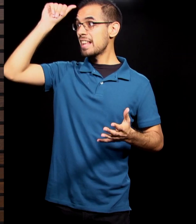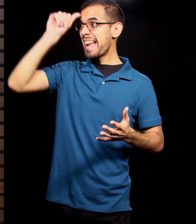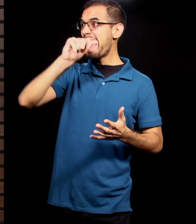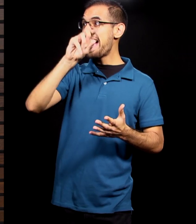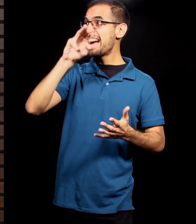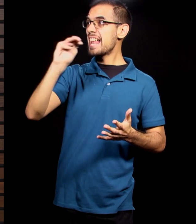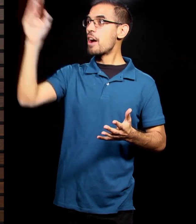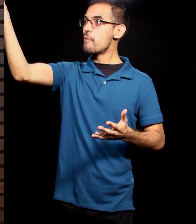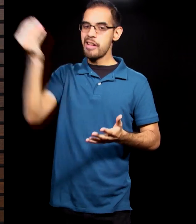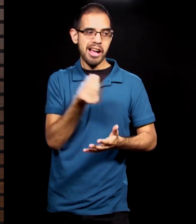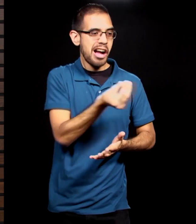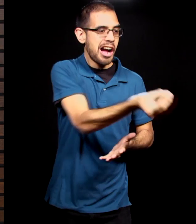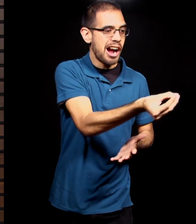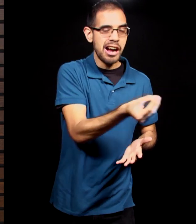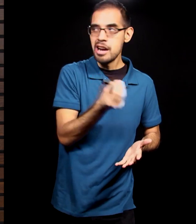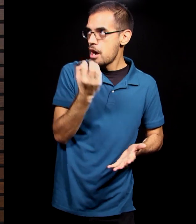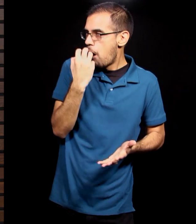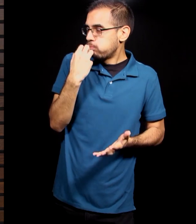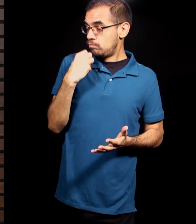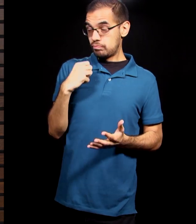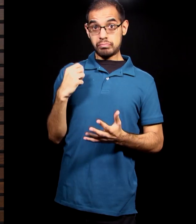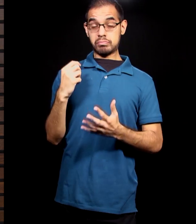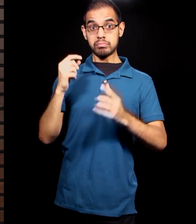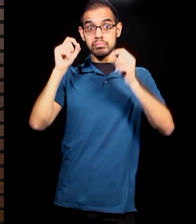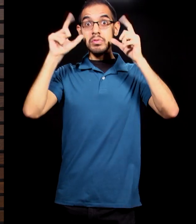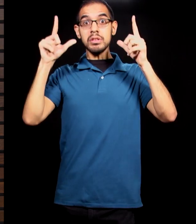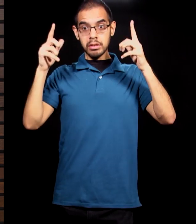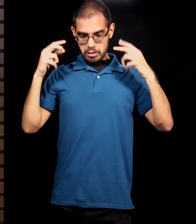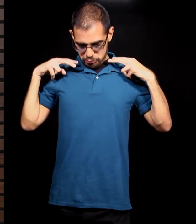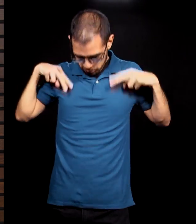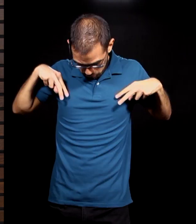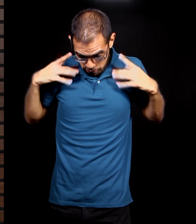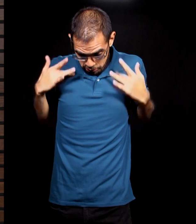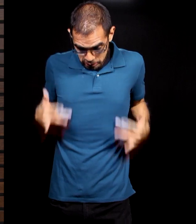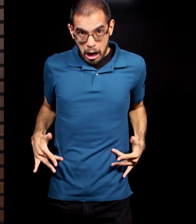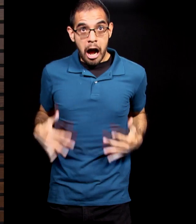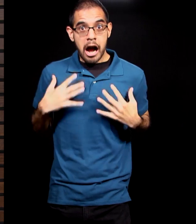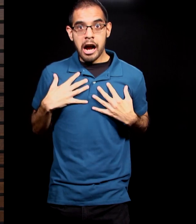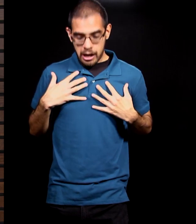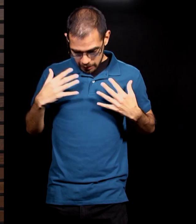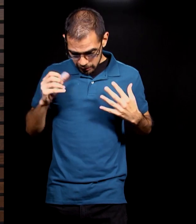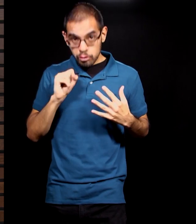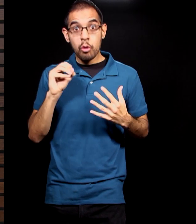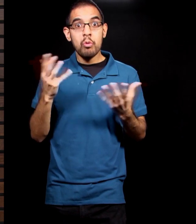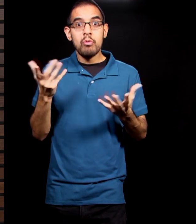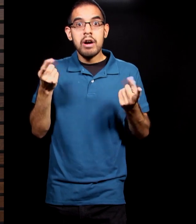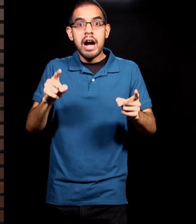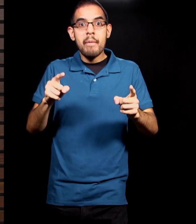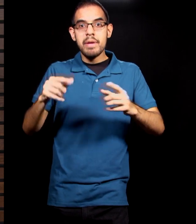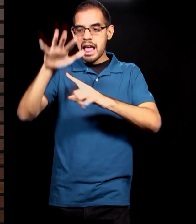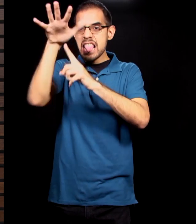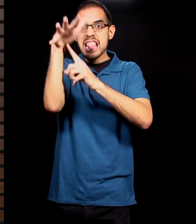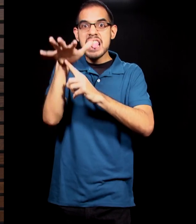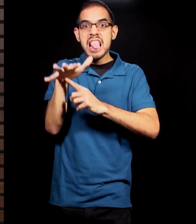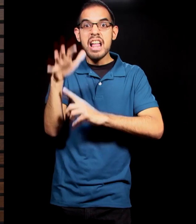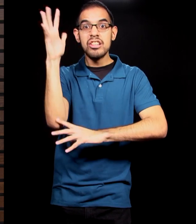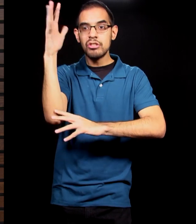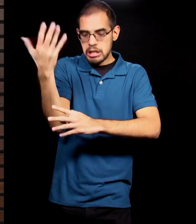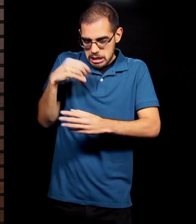them were opened and they knew that they were naked. So they sewed fig leaves together and made coverings for themselves. Verse 8, Then the